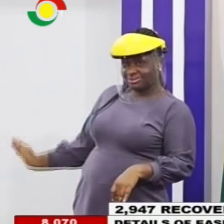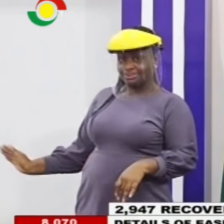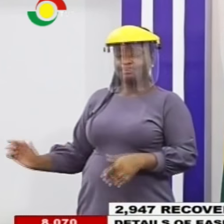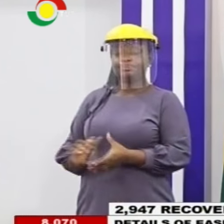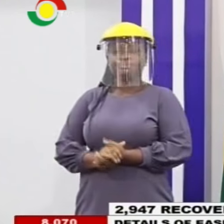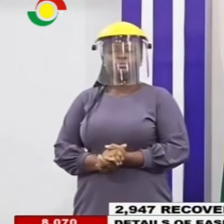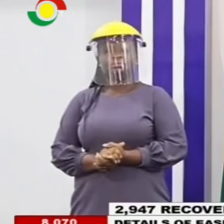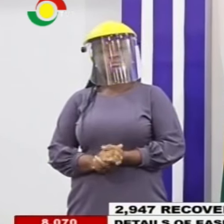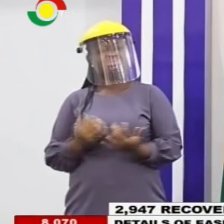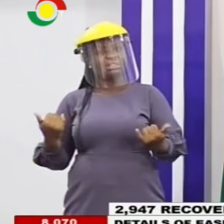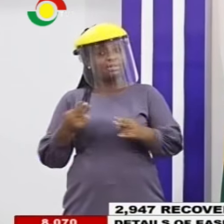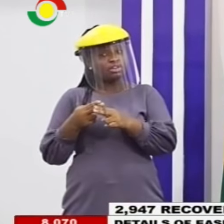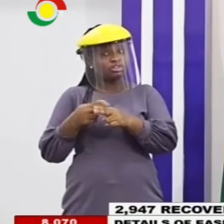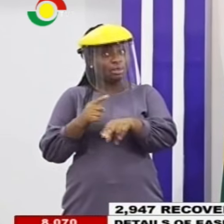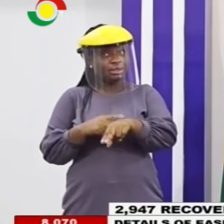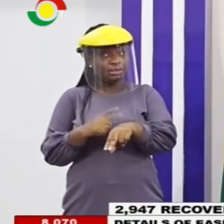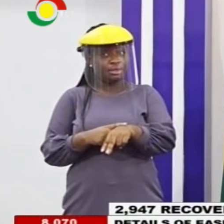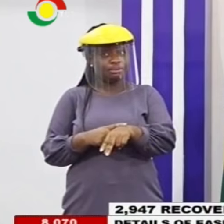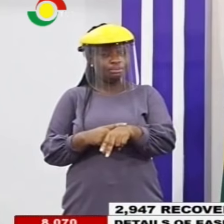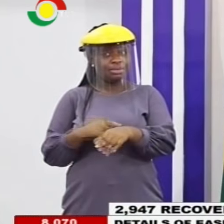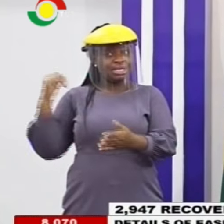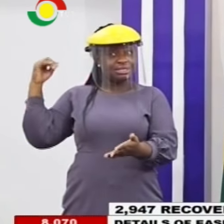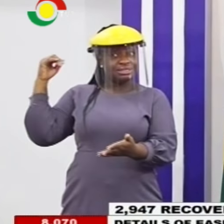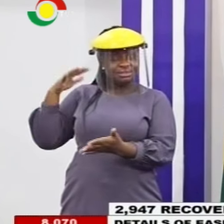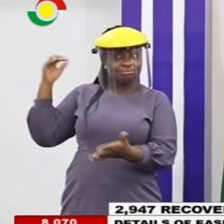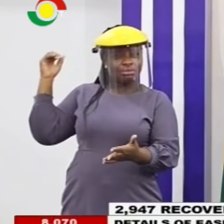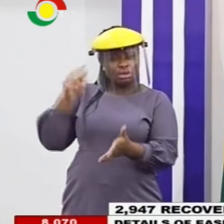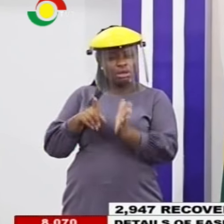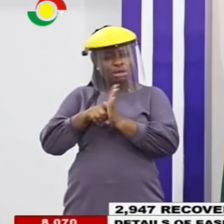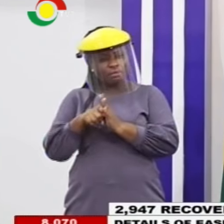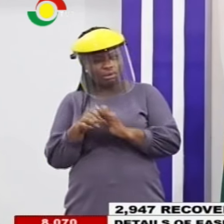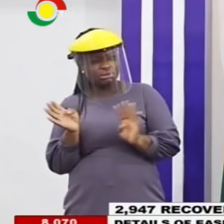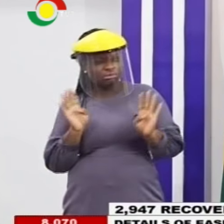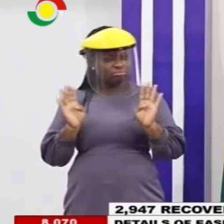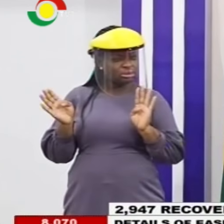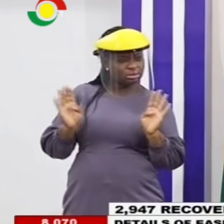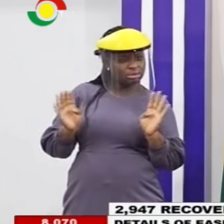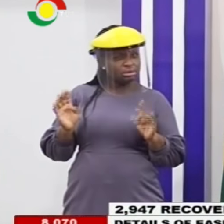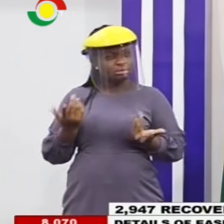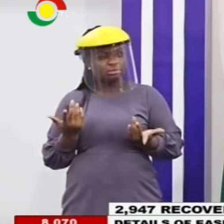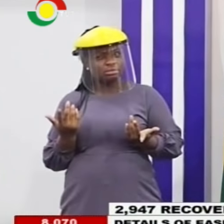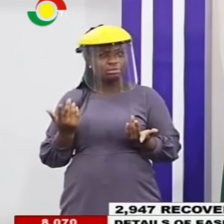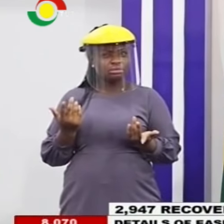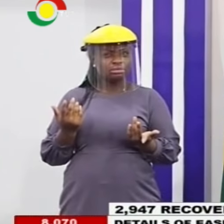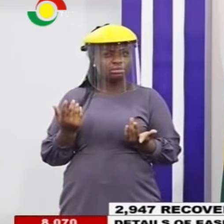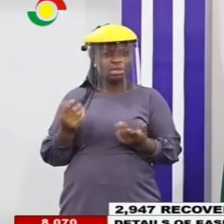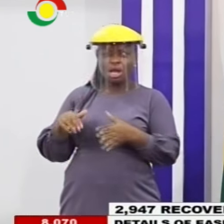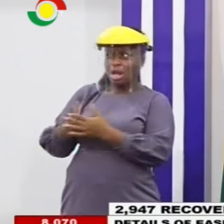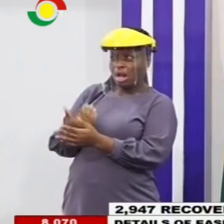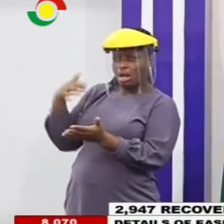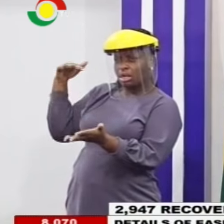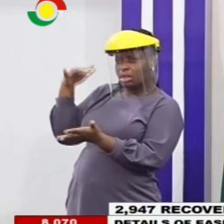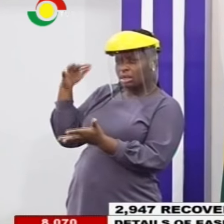In due course, studying how the virus is behaving. Studying how